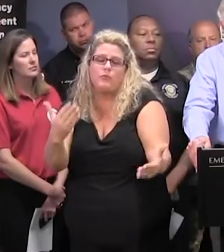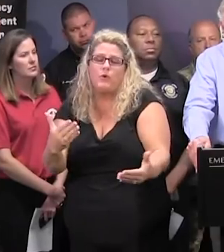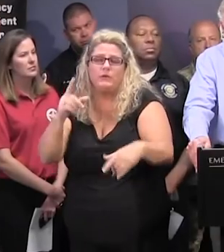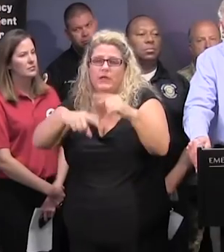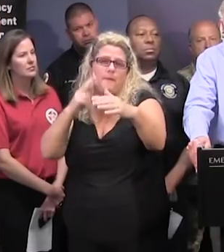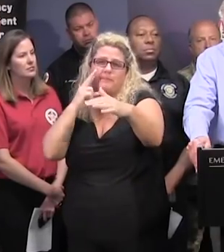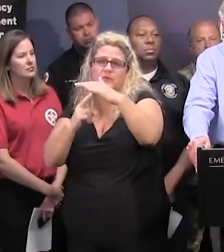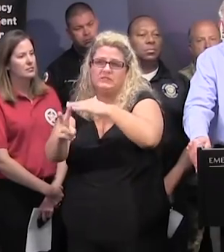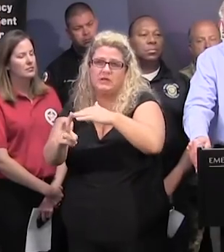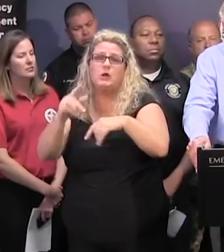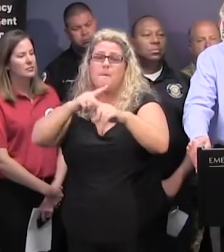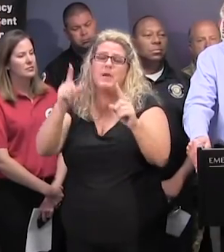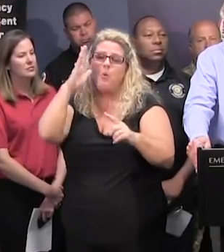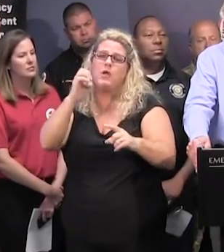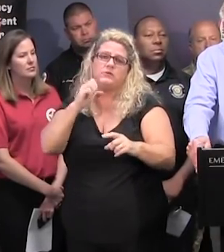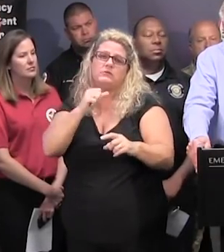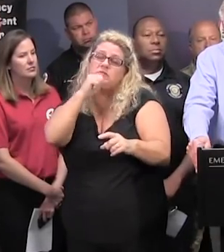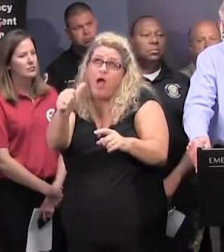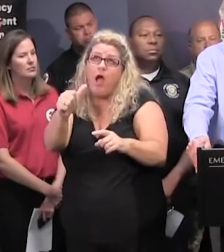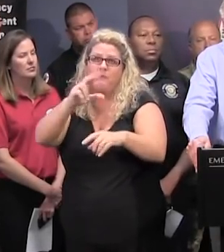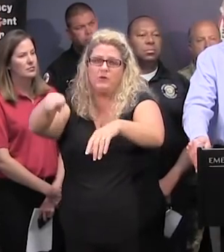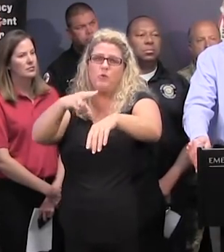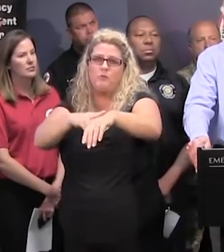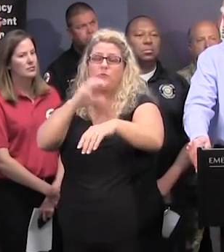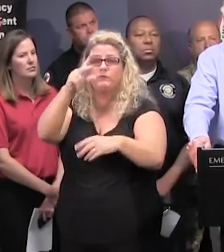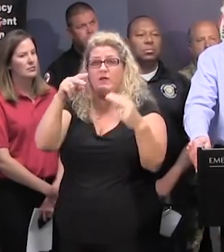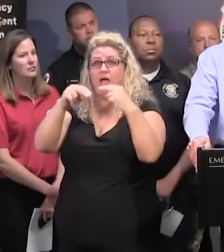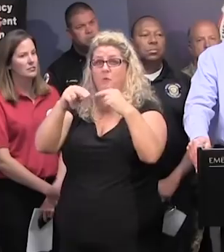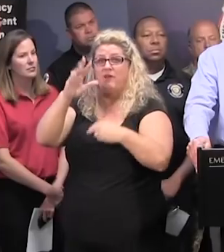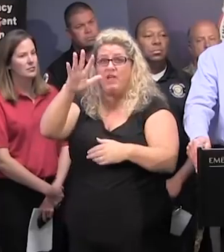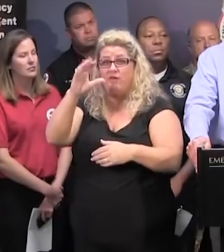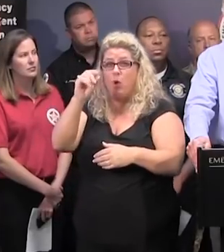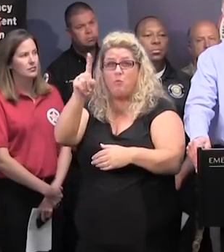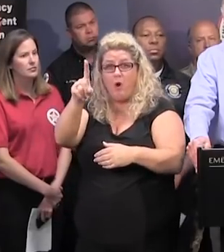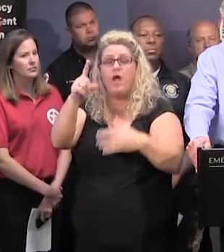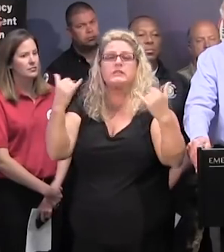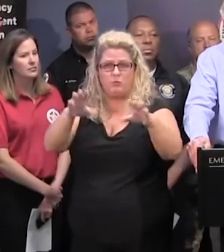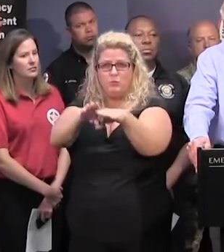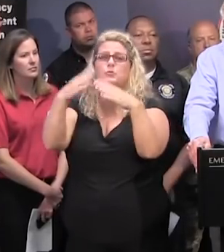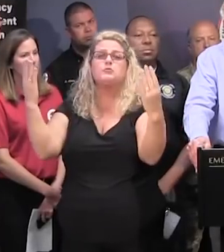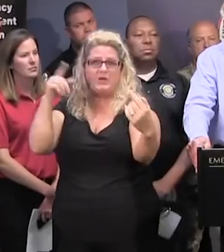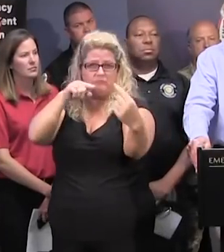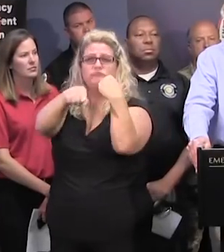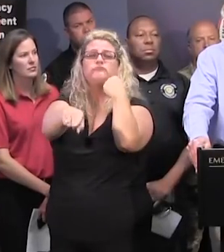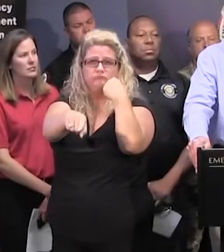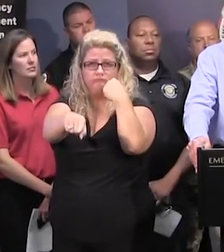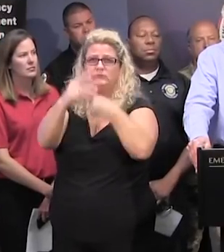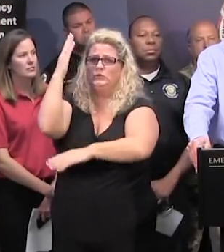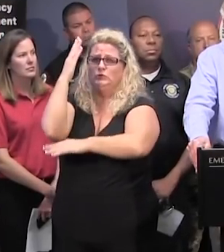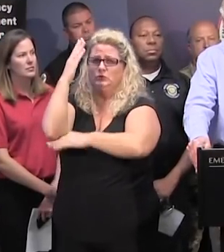be normal for many days. Highway 501 is now going in both directions as of noon today.